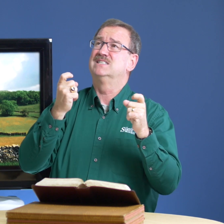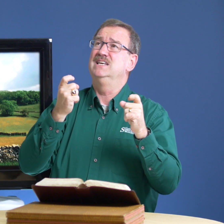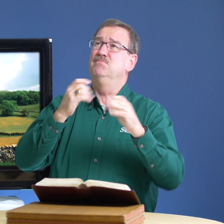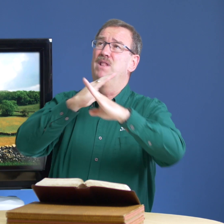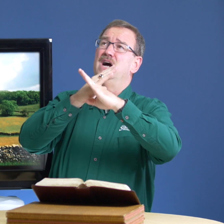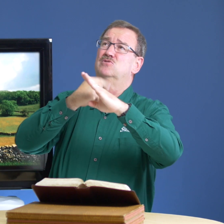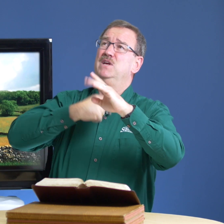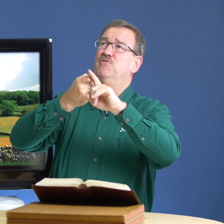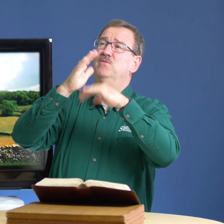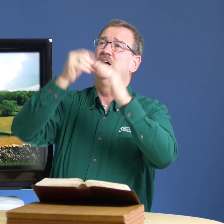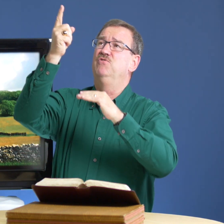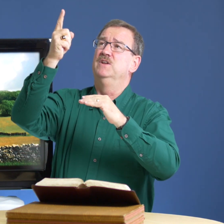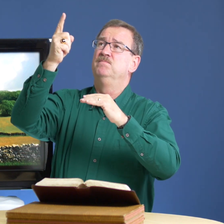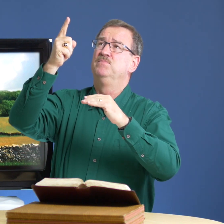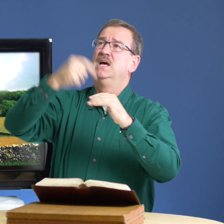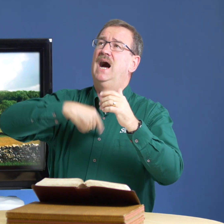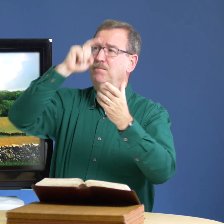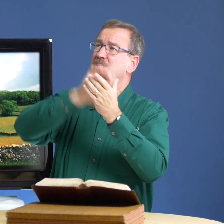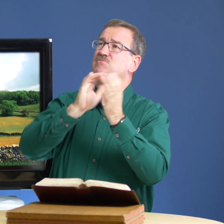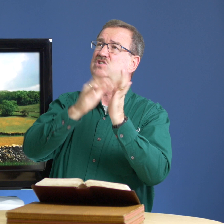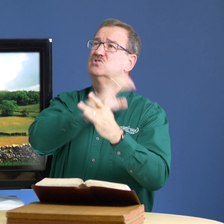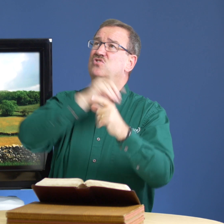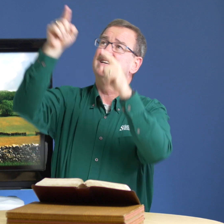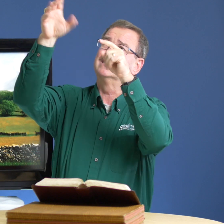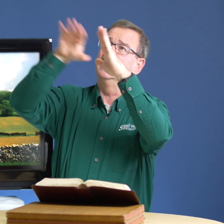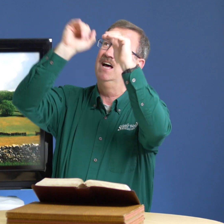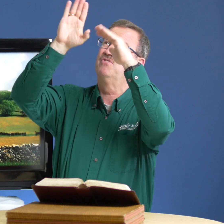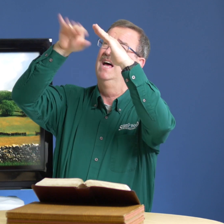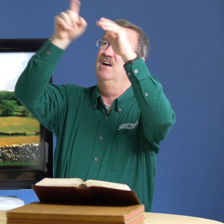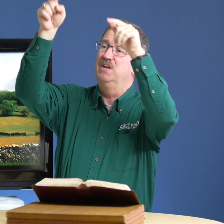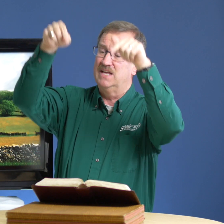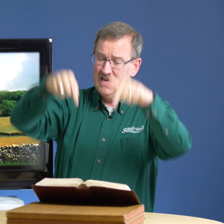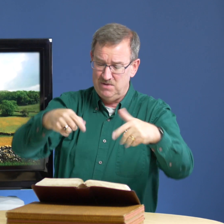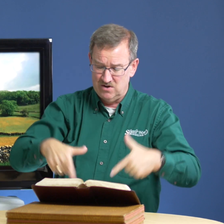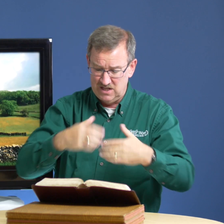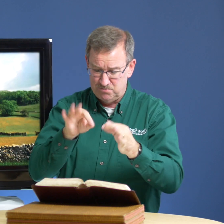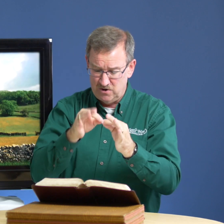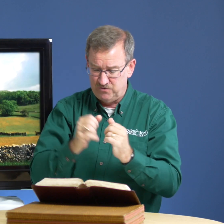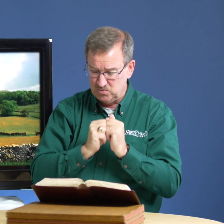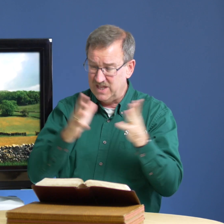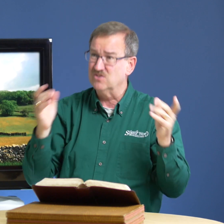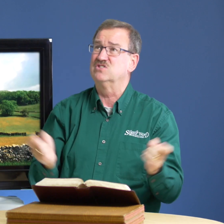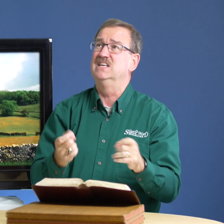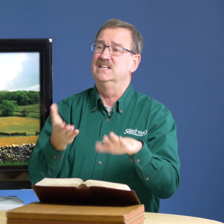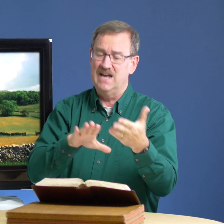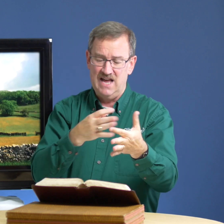sin blocks me from heaven i believe jesus christ left heaven and came here and lived perfect without sin and died